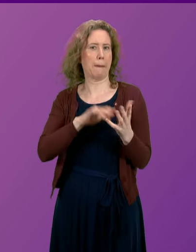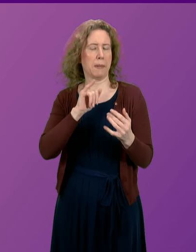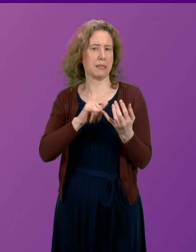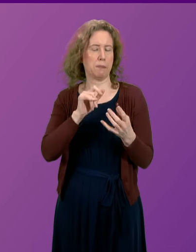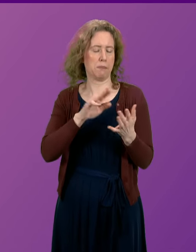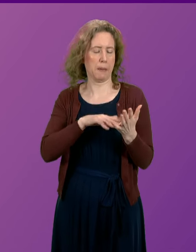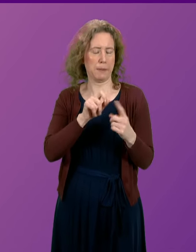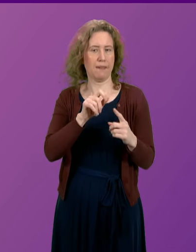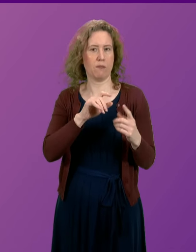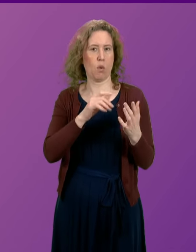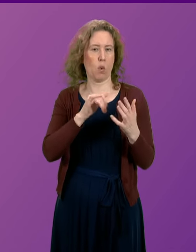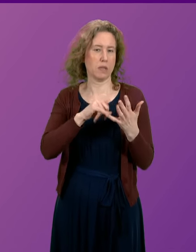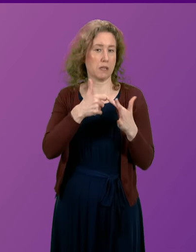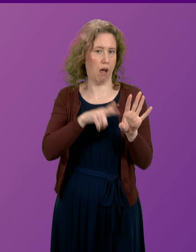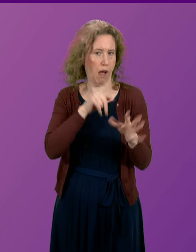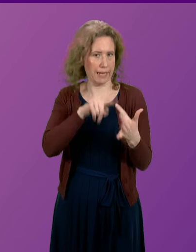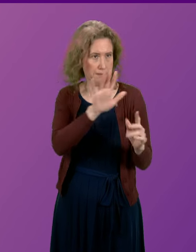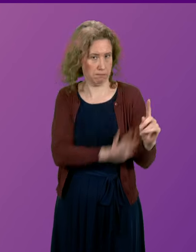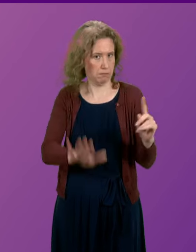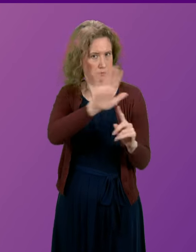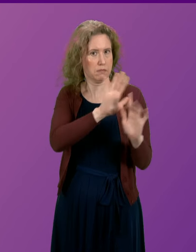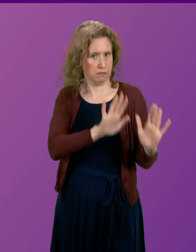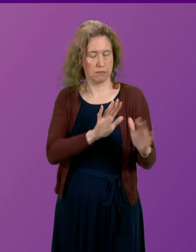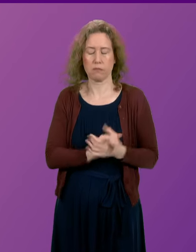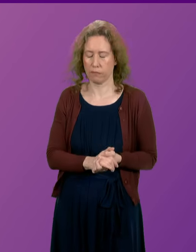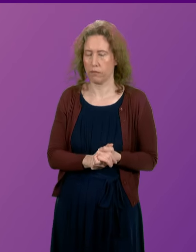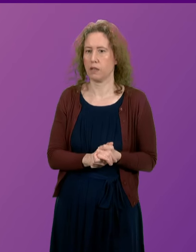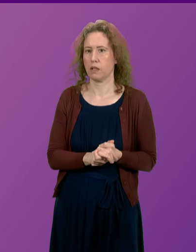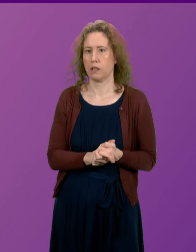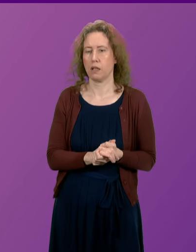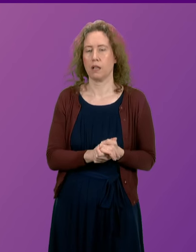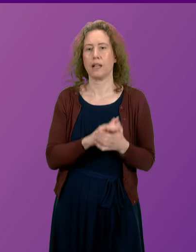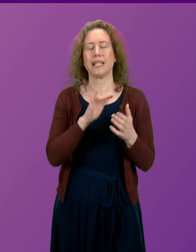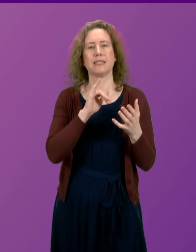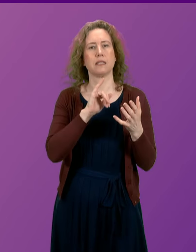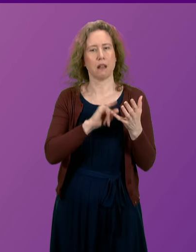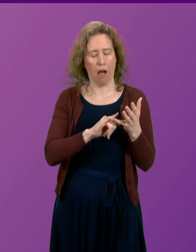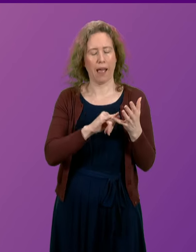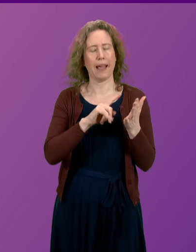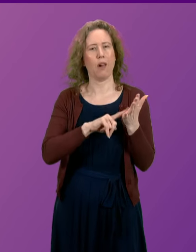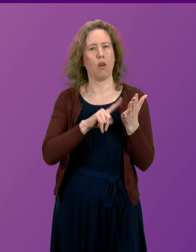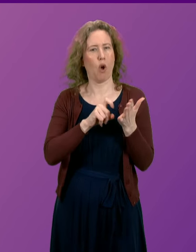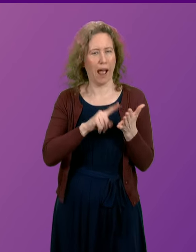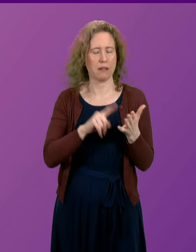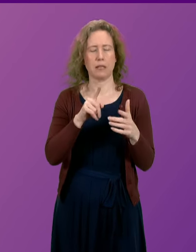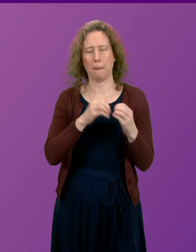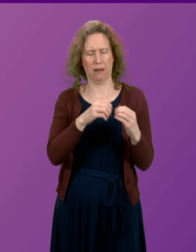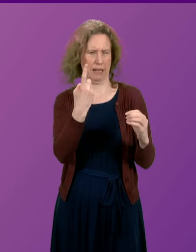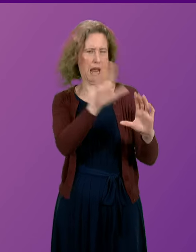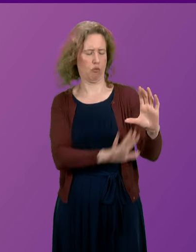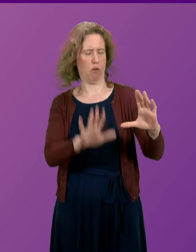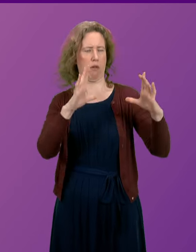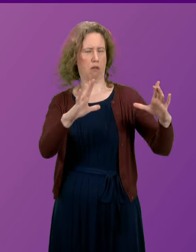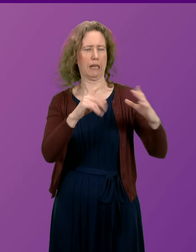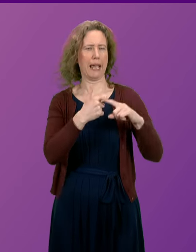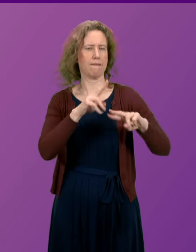Ross and Lochaber. So, those – sorry, Sky, Lochaber and Badenorch, if I'm correct. So, all